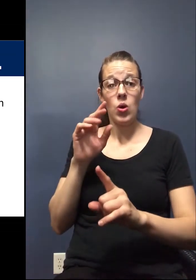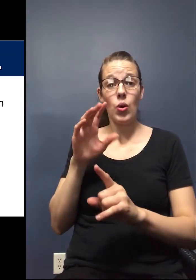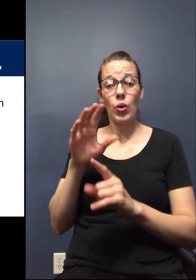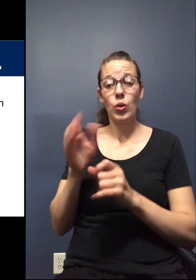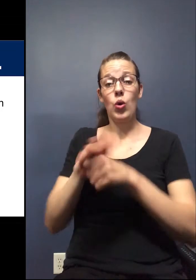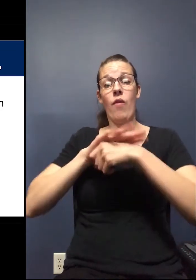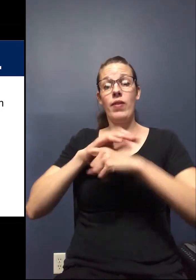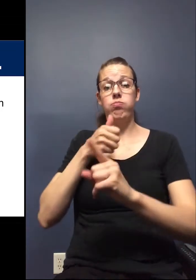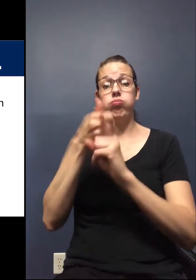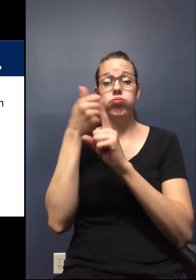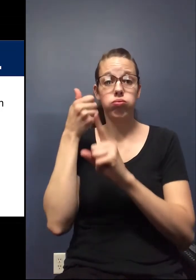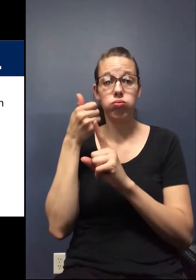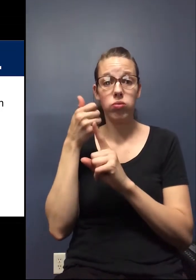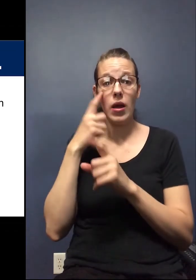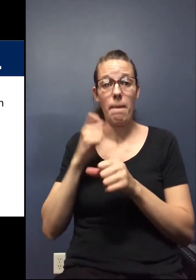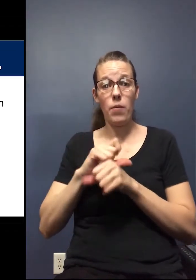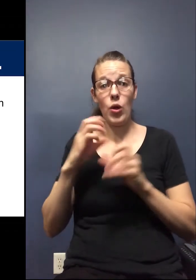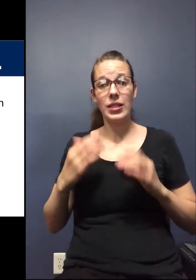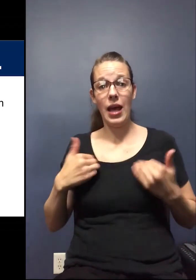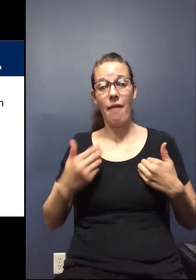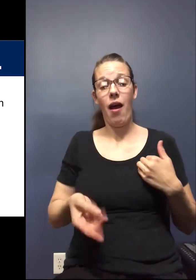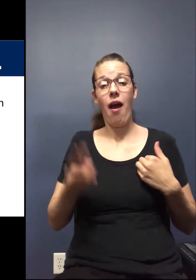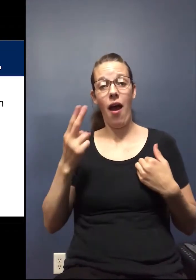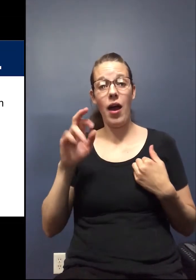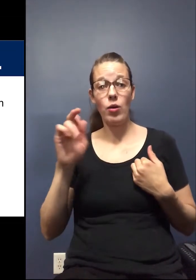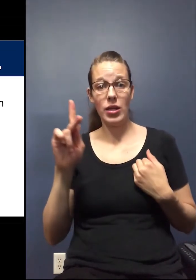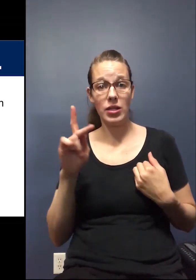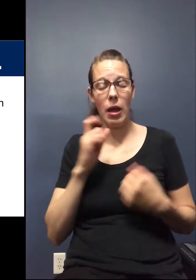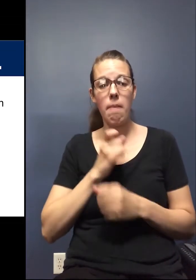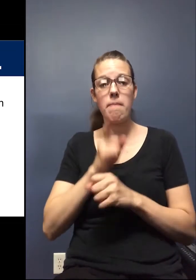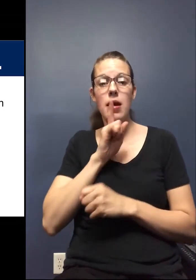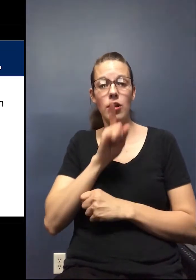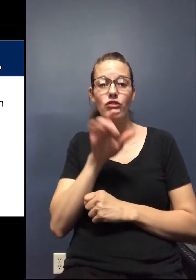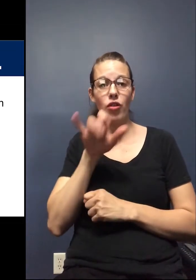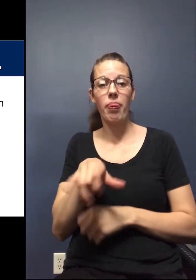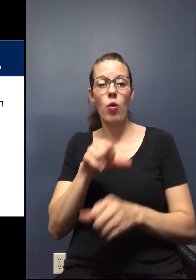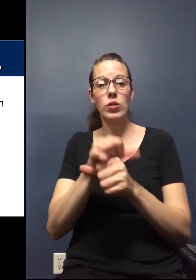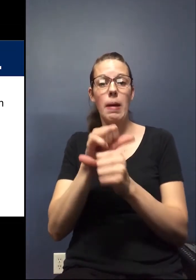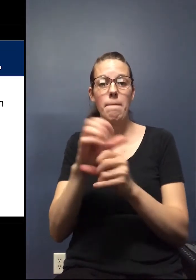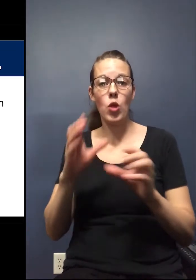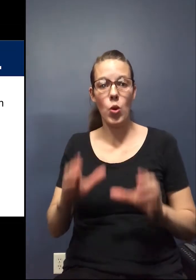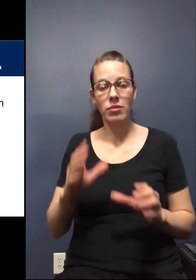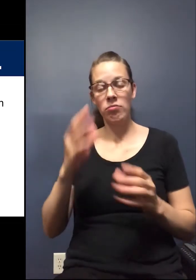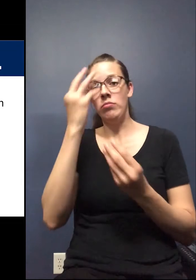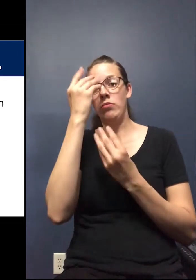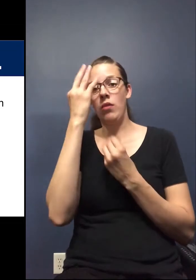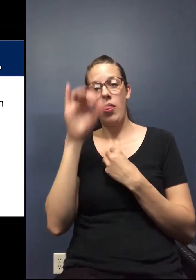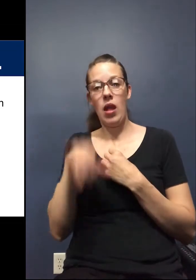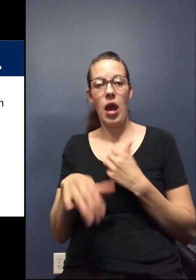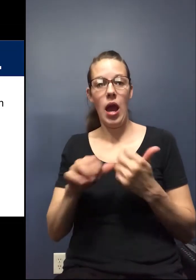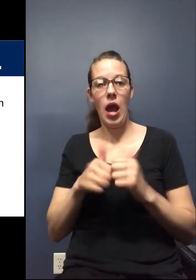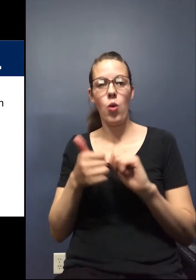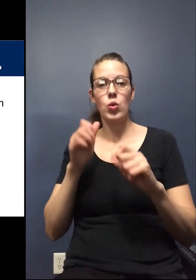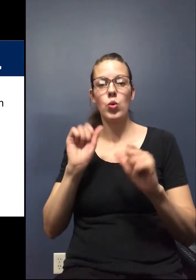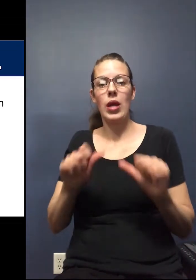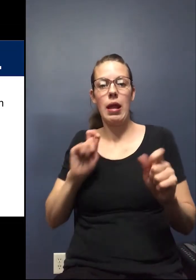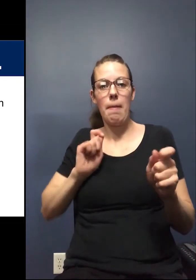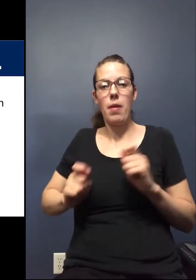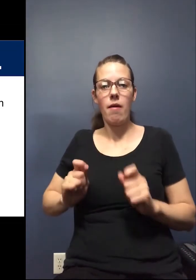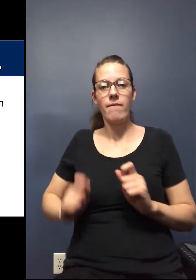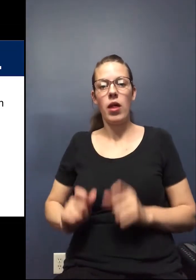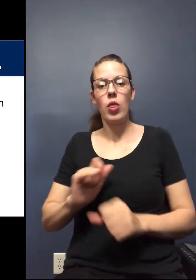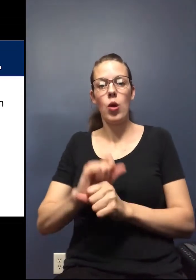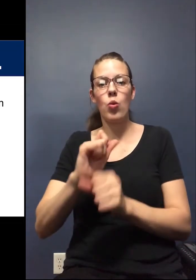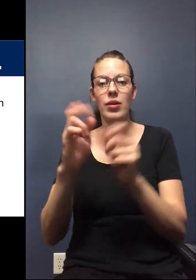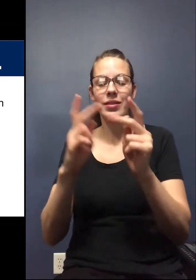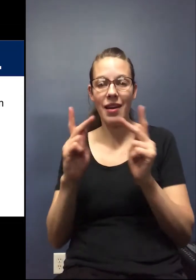infection hits, if you are an employee that has a high risk, to make sure we take those employees into consideration and how you can modify the work